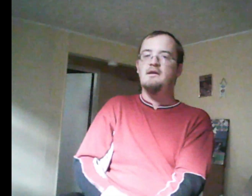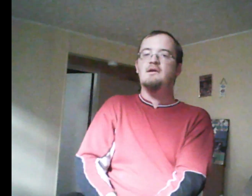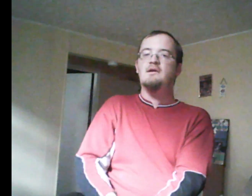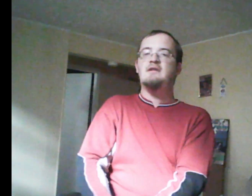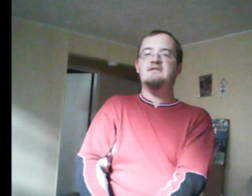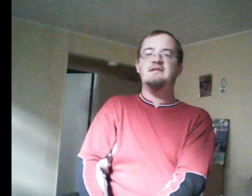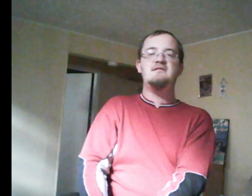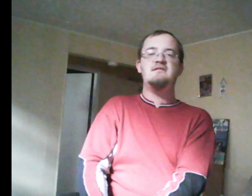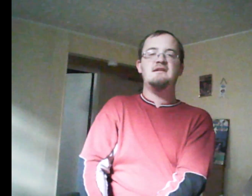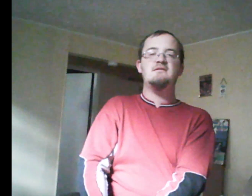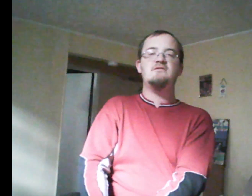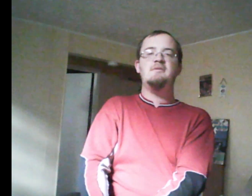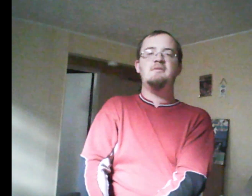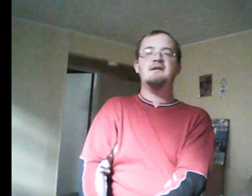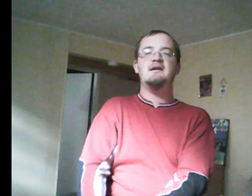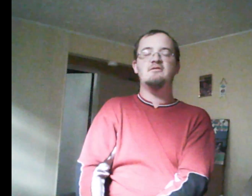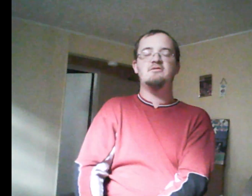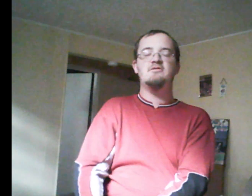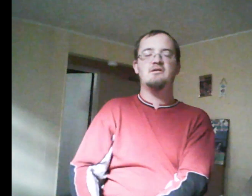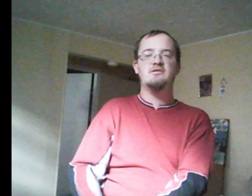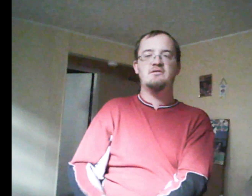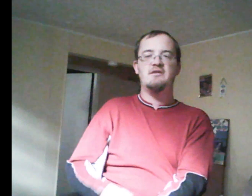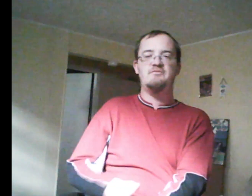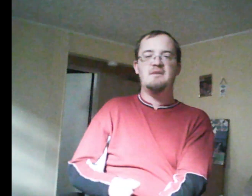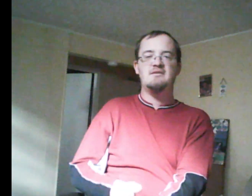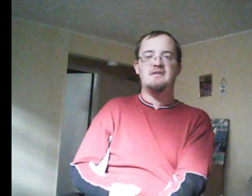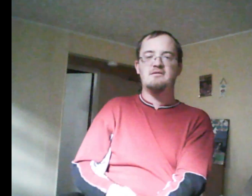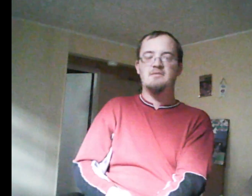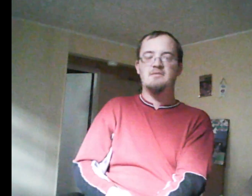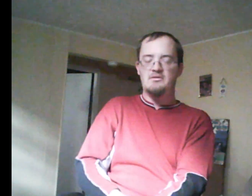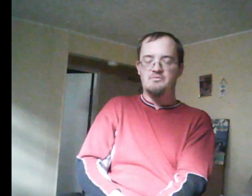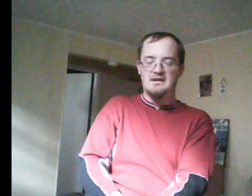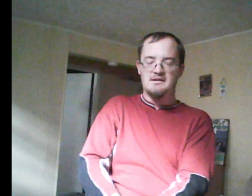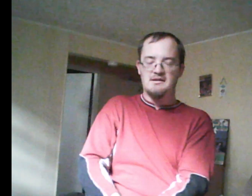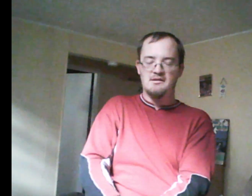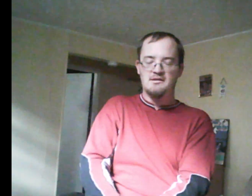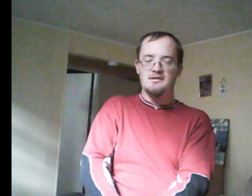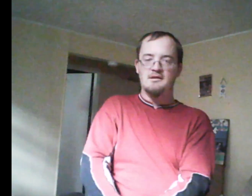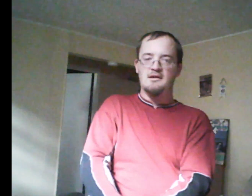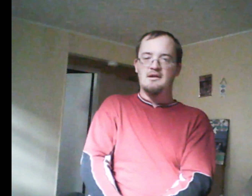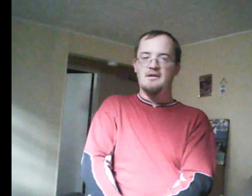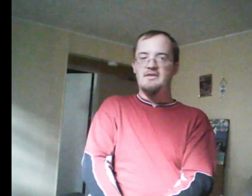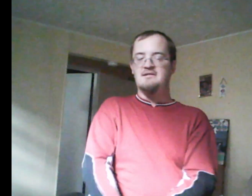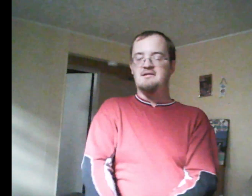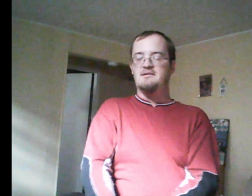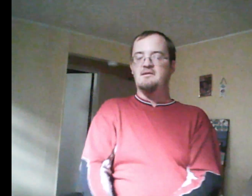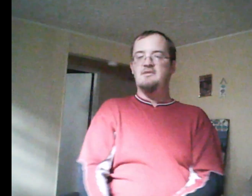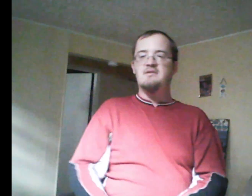That deleted scene, stupidly cut out, could have made things hit or break and all that. But, the simple